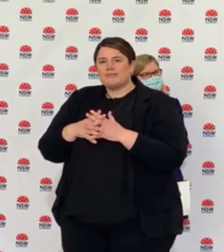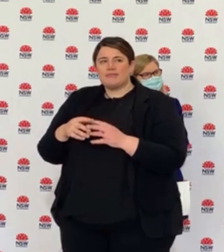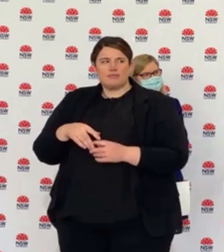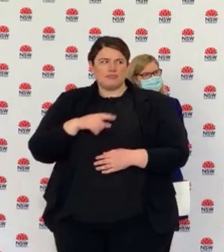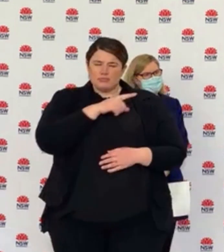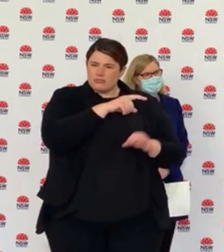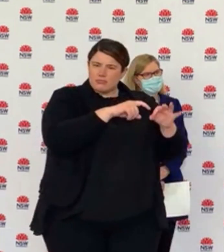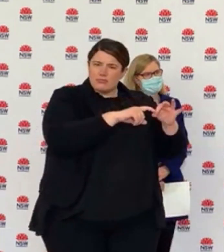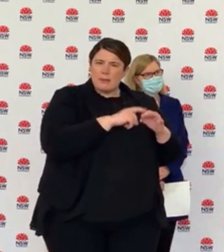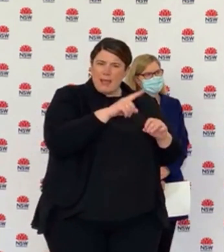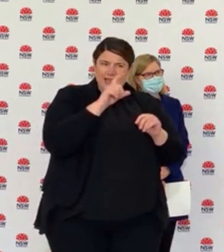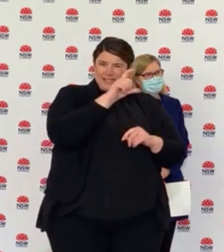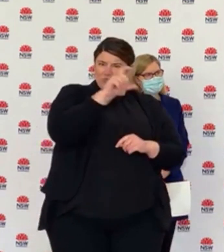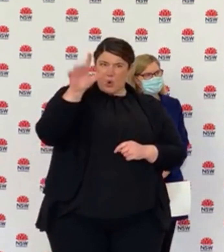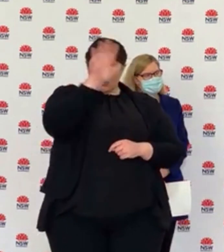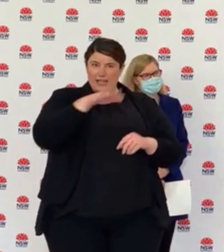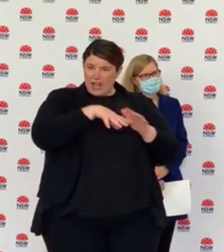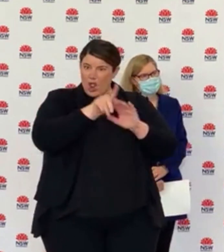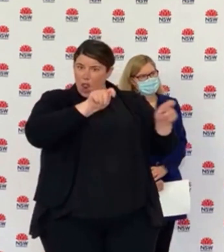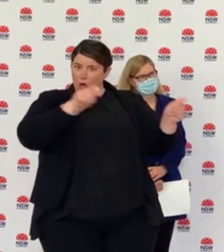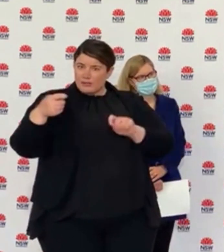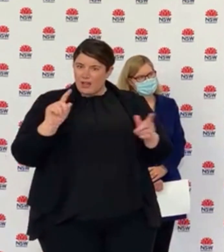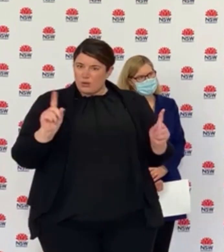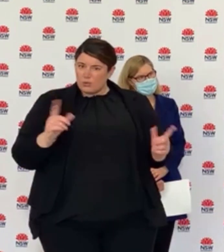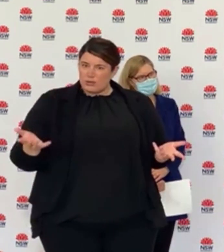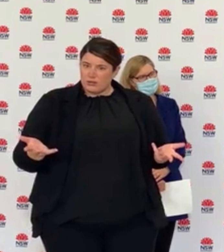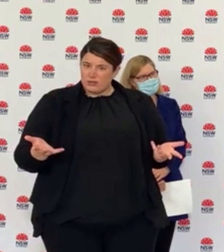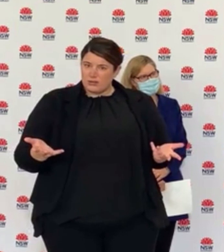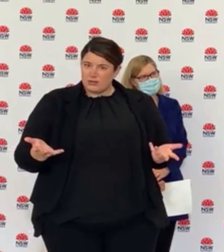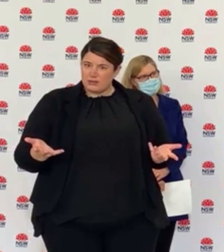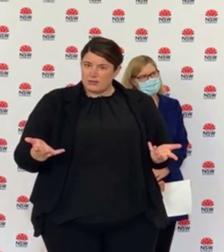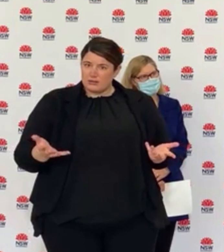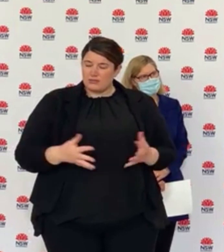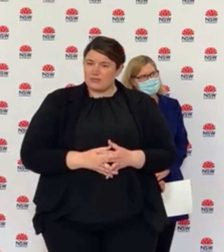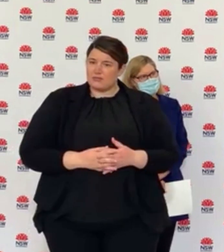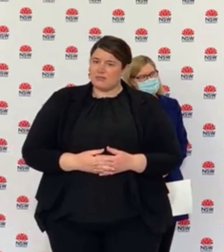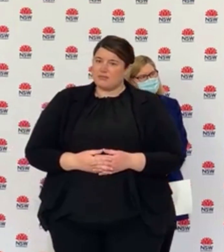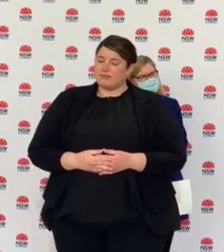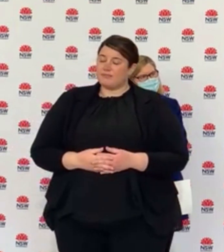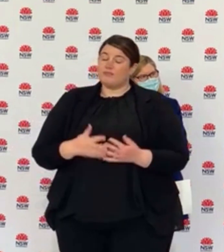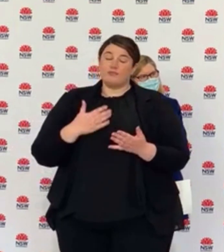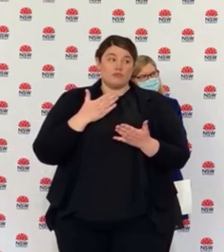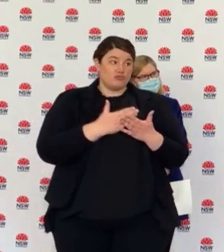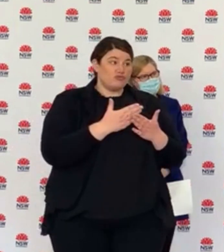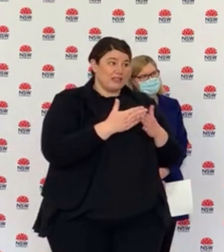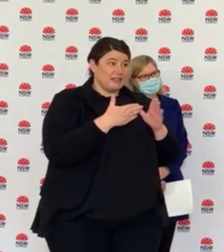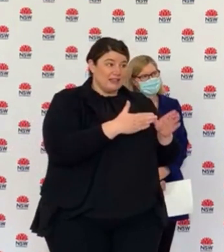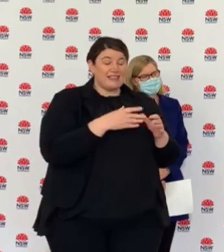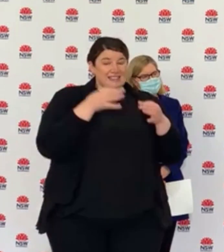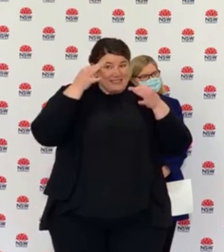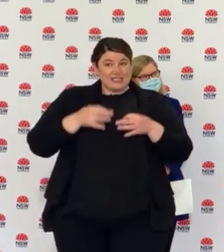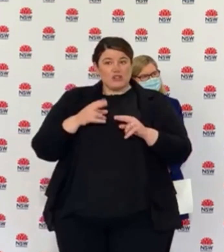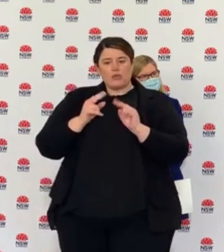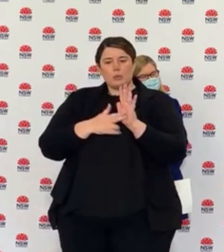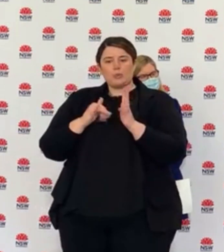the lockdown zone? That's that's that's I think I think people that their decisions their decisions that our health department takes